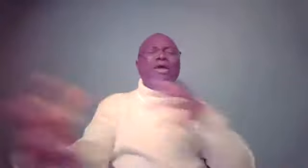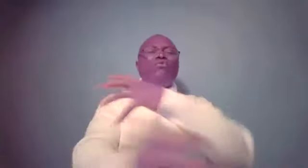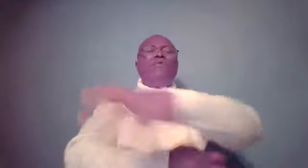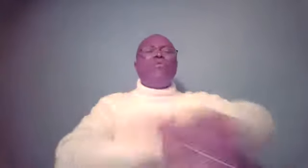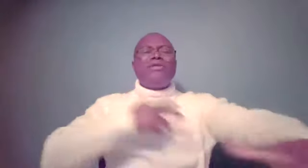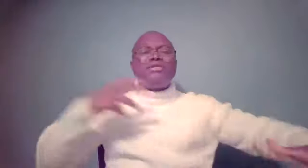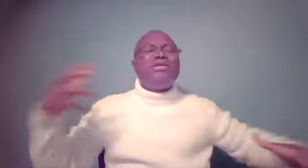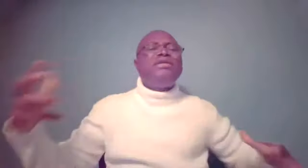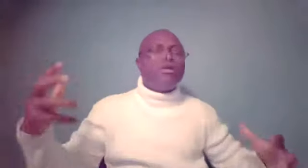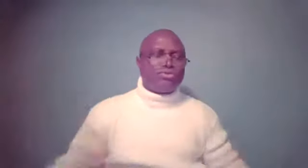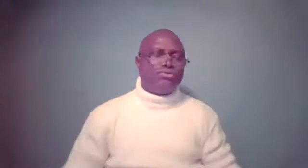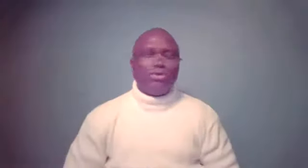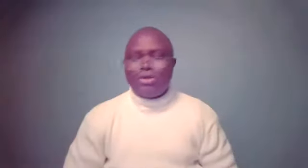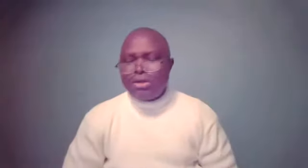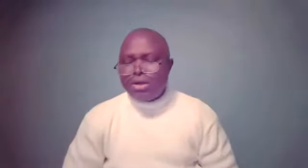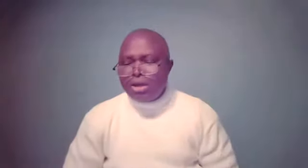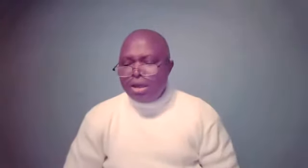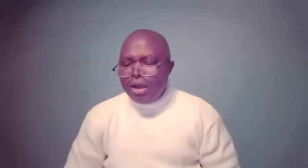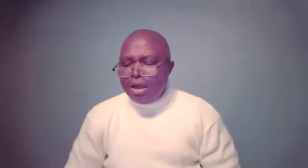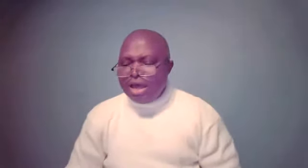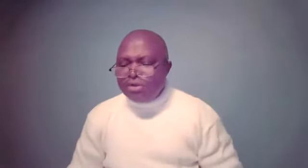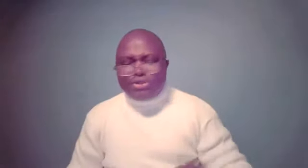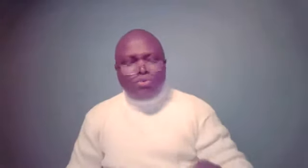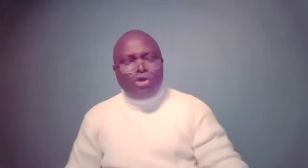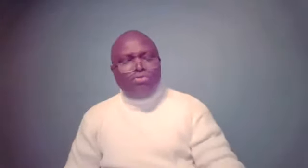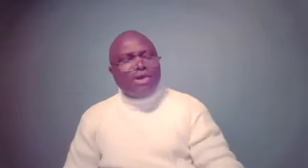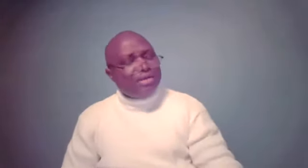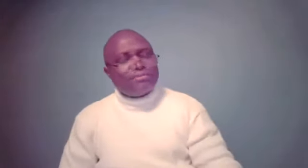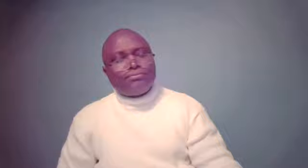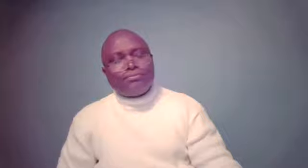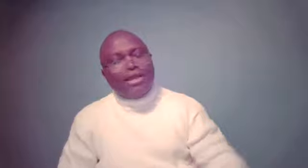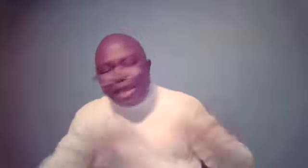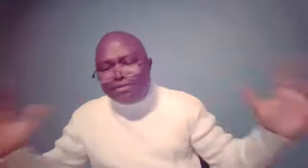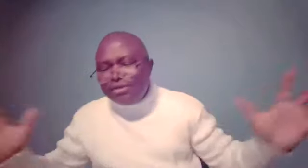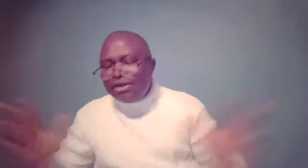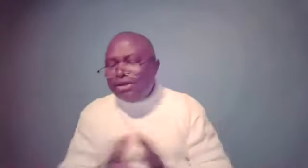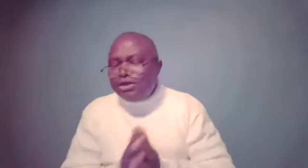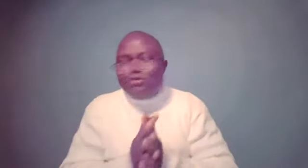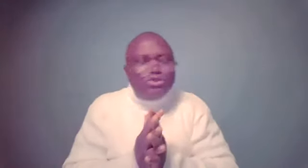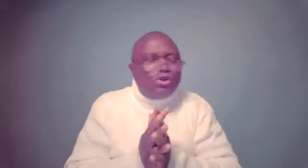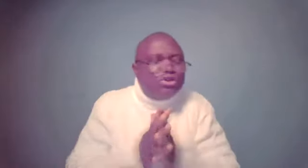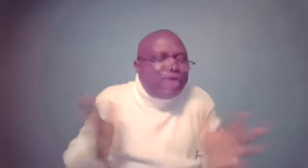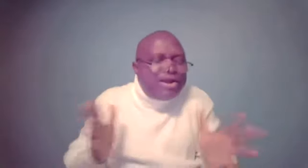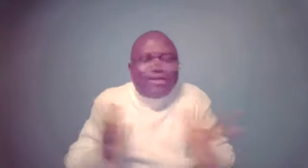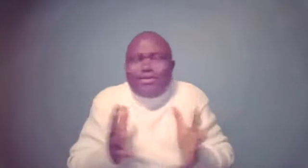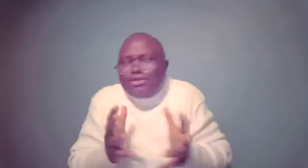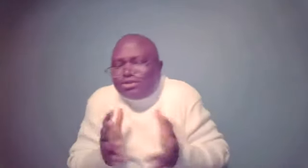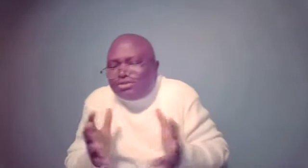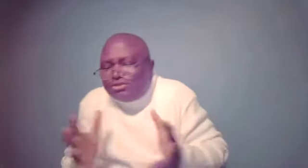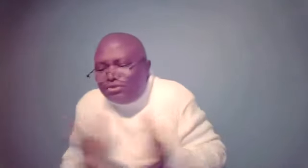what, what is this leading us to? Another person we're going to look at. And again, it, it looks contrarian. It doesn't, you